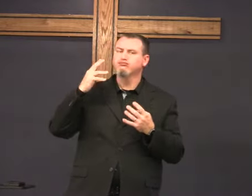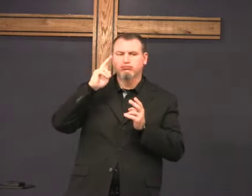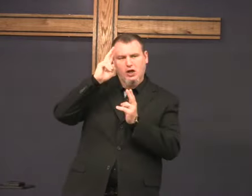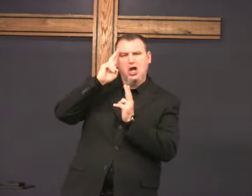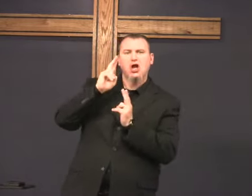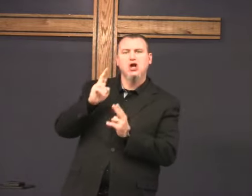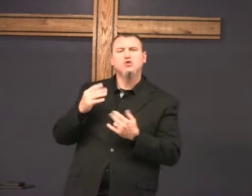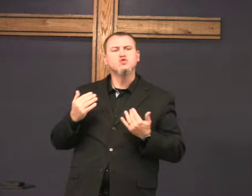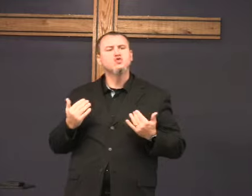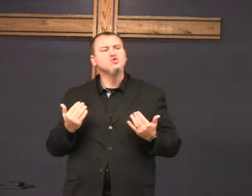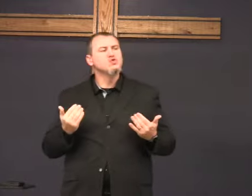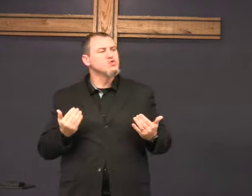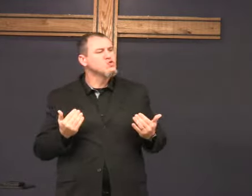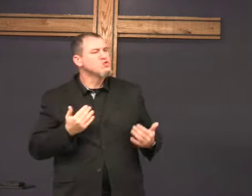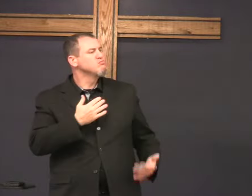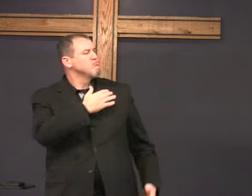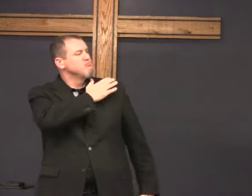they want to be honored.